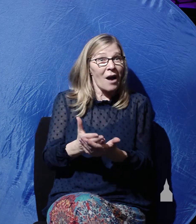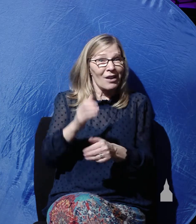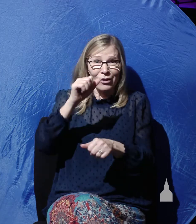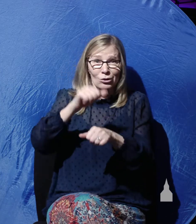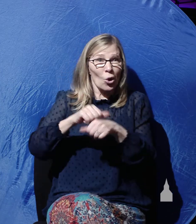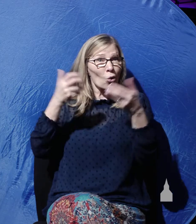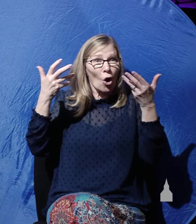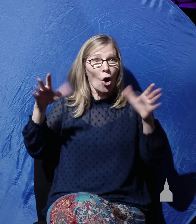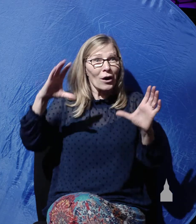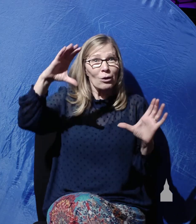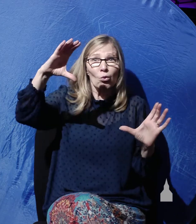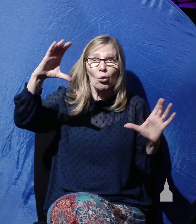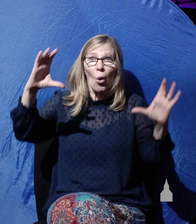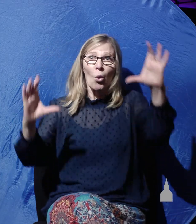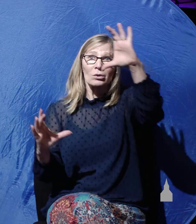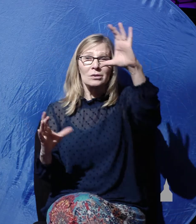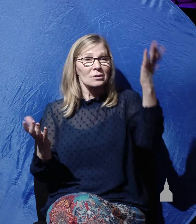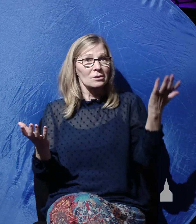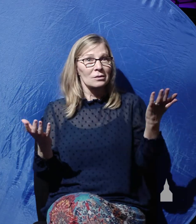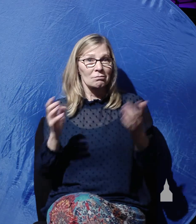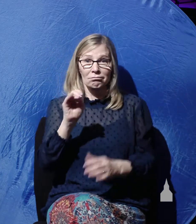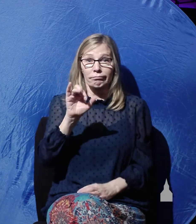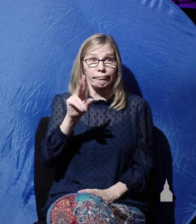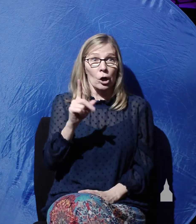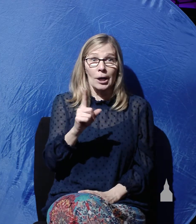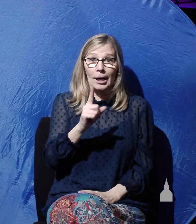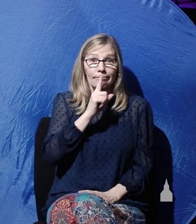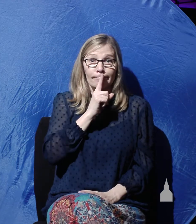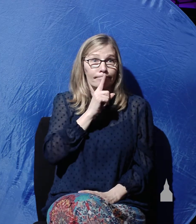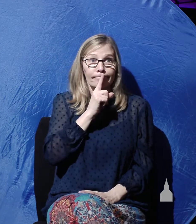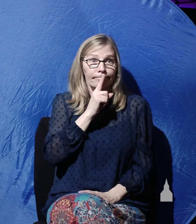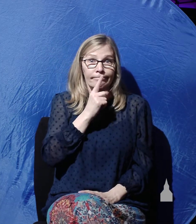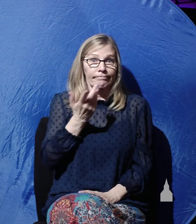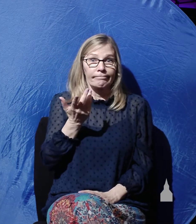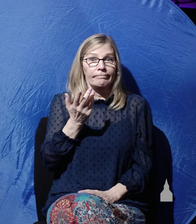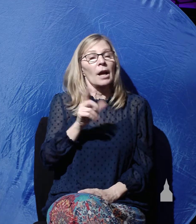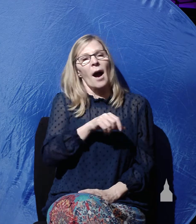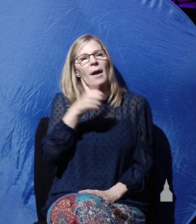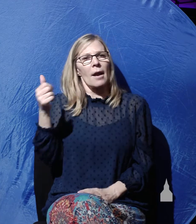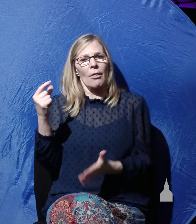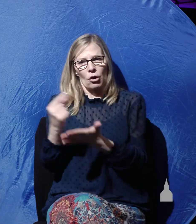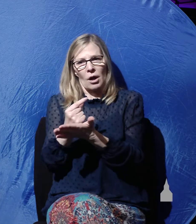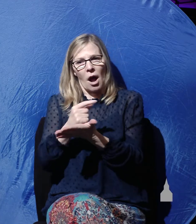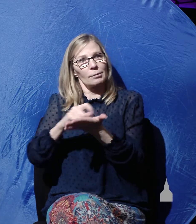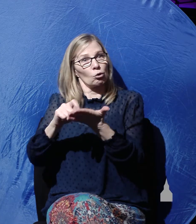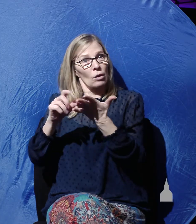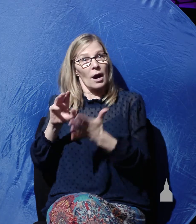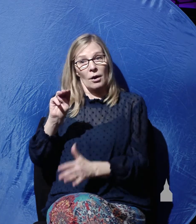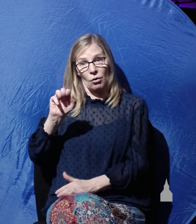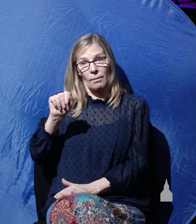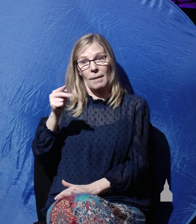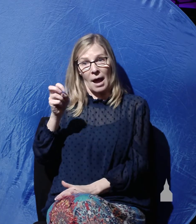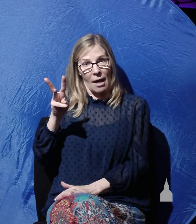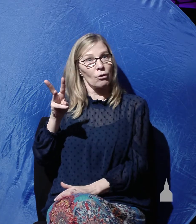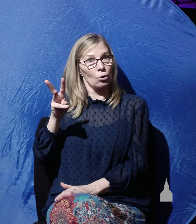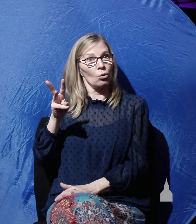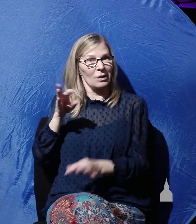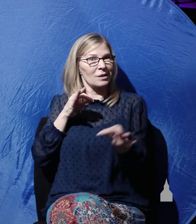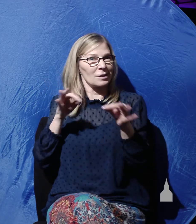away. Well, Mark doesn't tell us who rolled the stone away, but another gospel writer, Matthew does. Joel read this earlier. Matthew